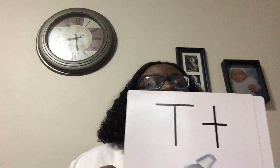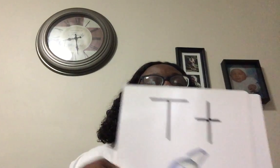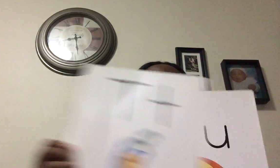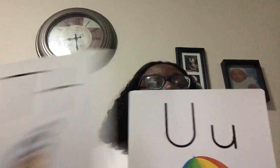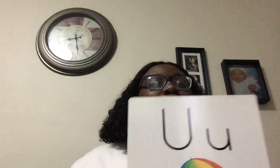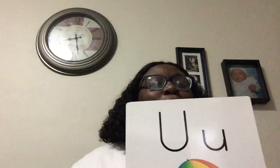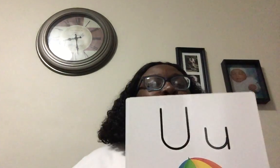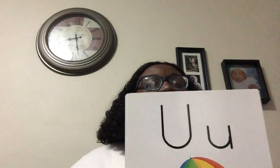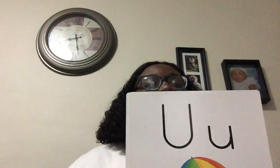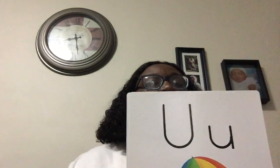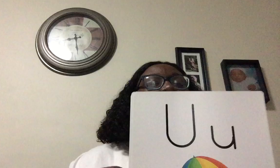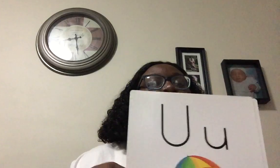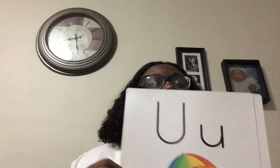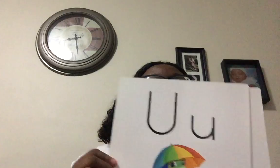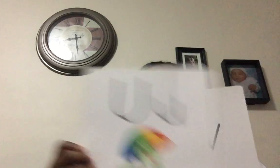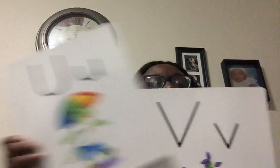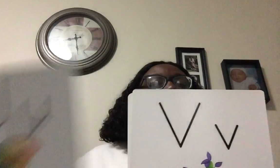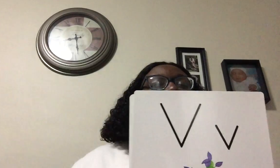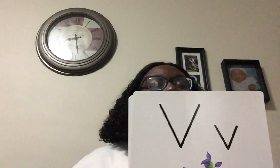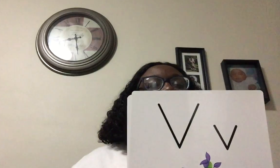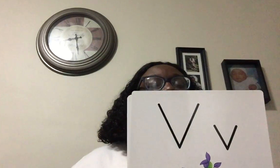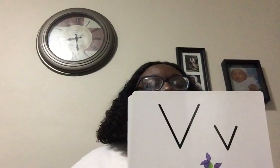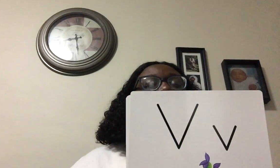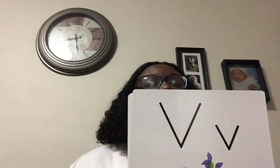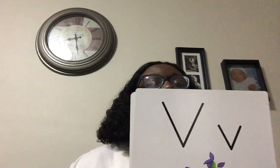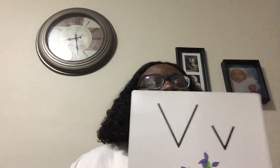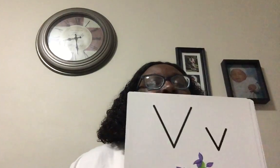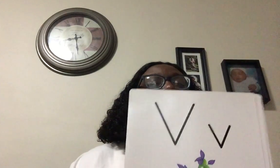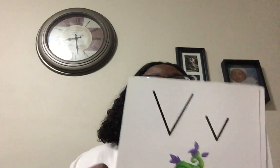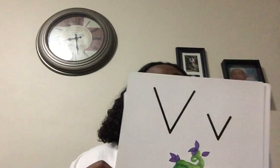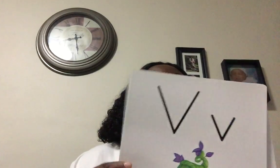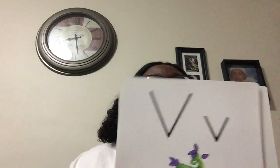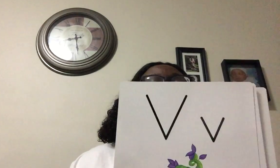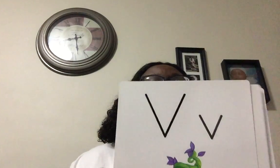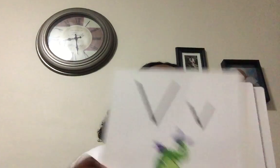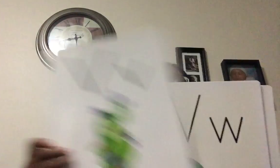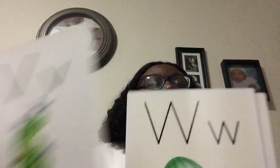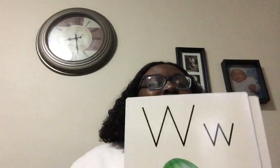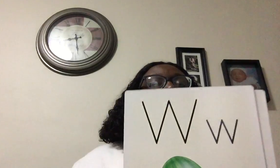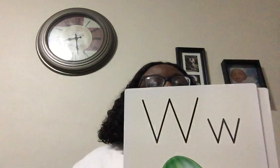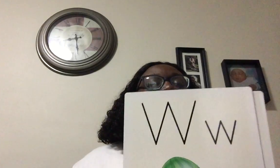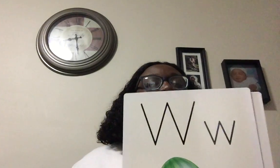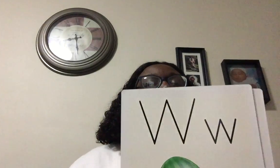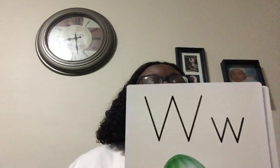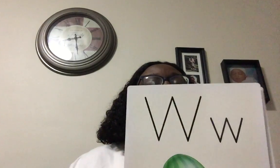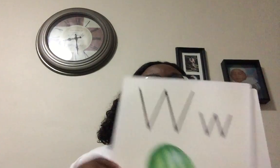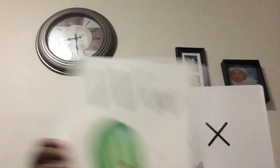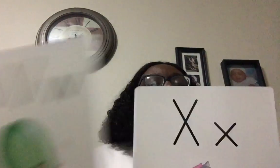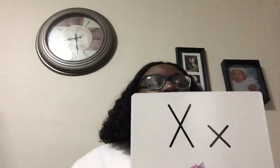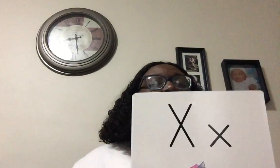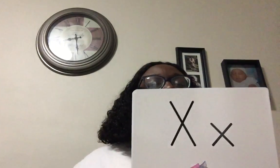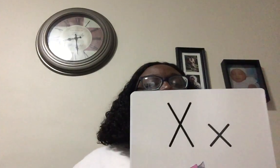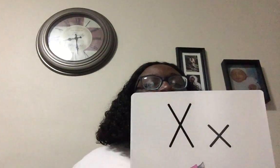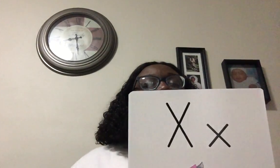U, V, W, X,